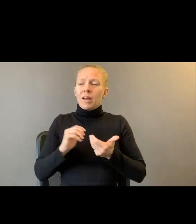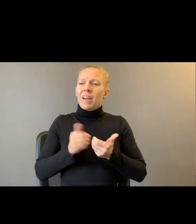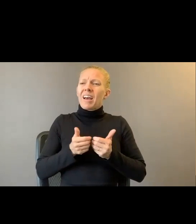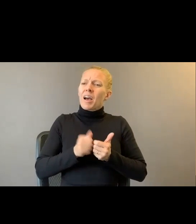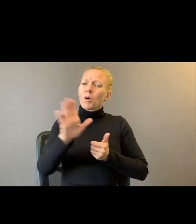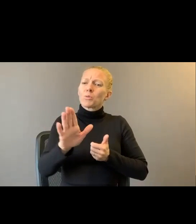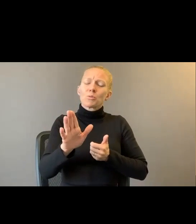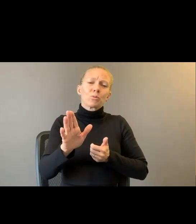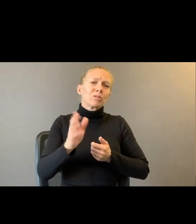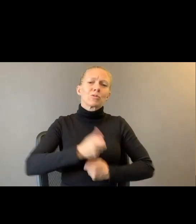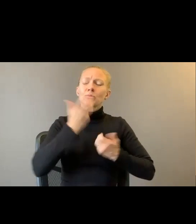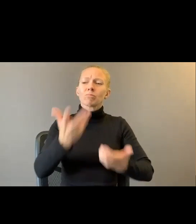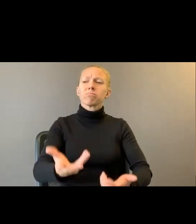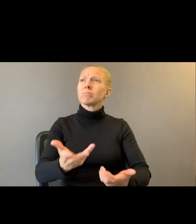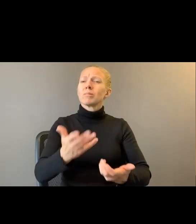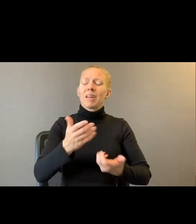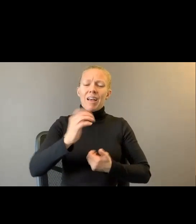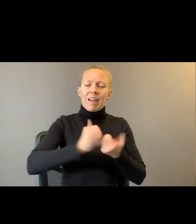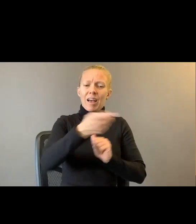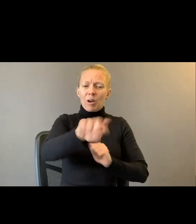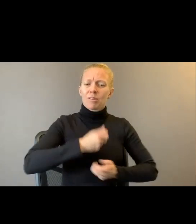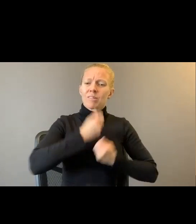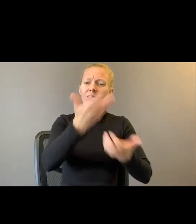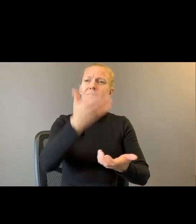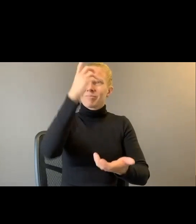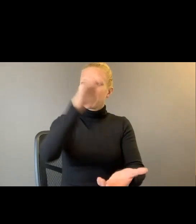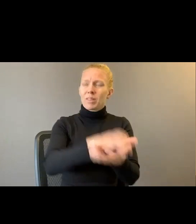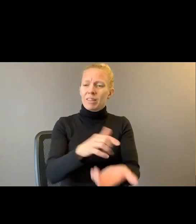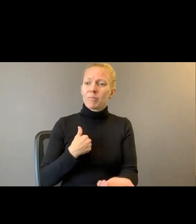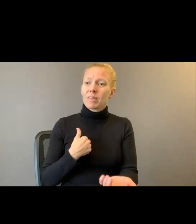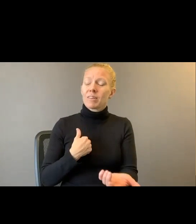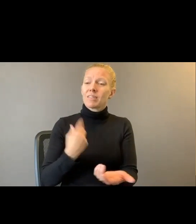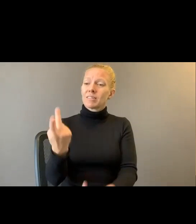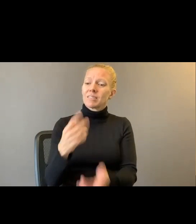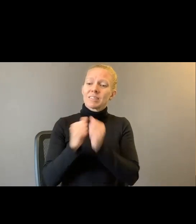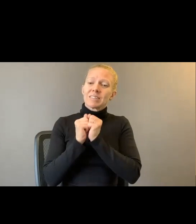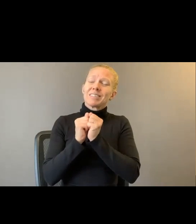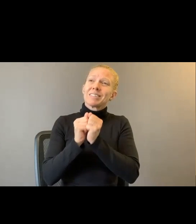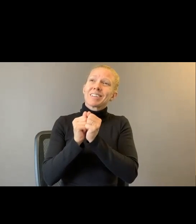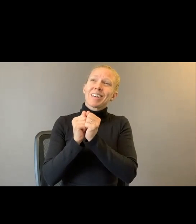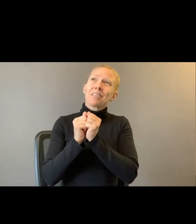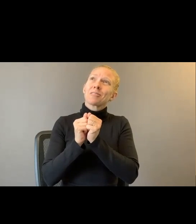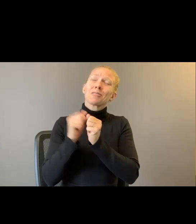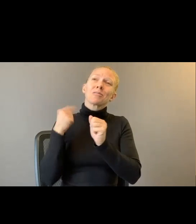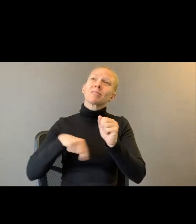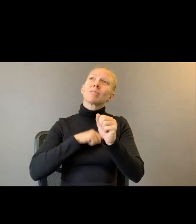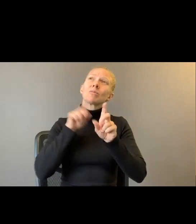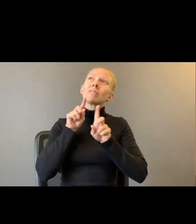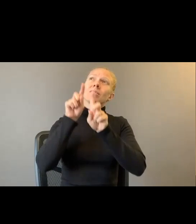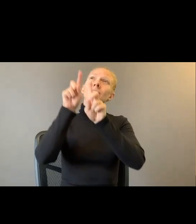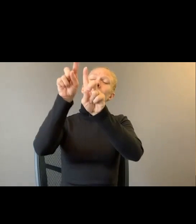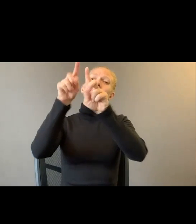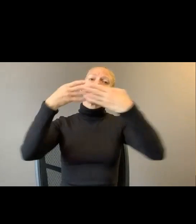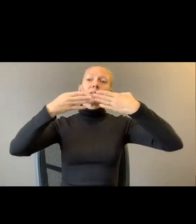believe me? Together, we crossed the sky. There was a gate and we walked